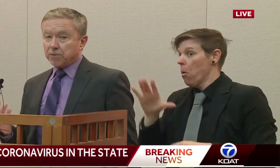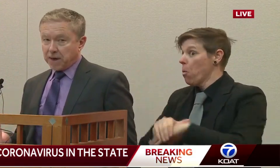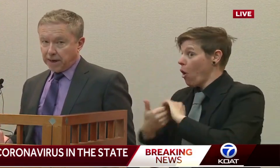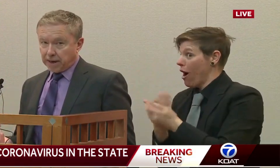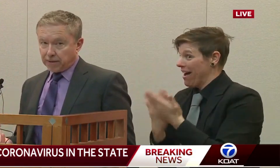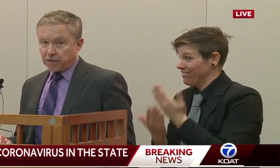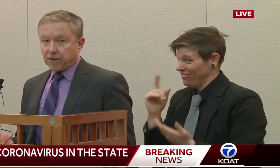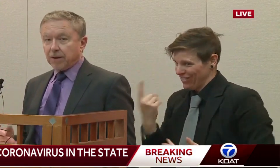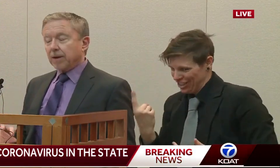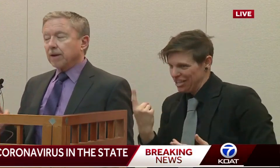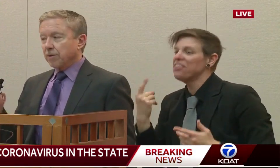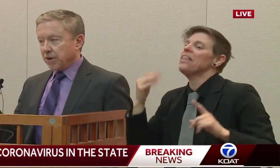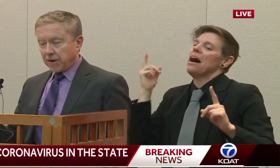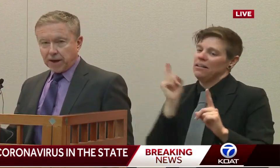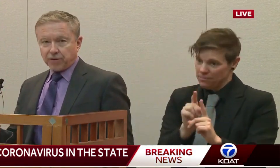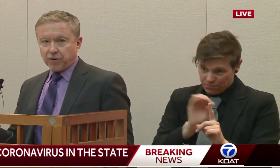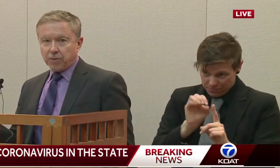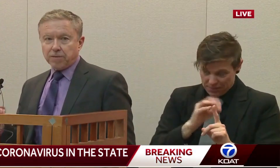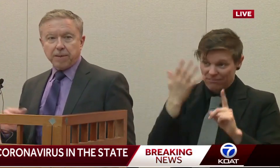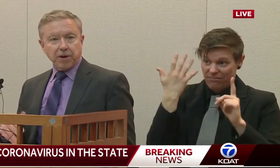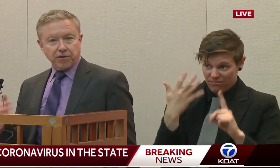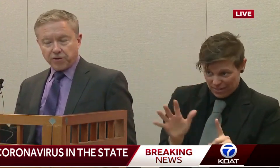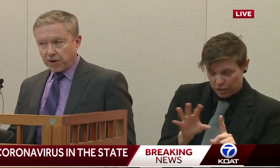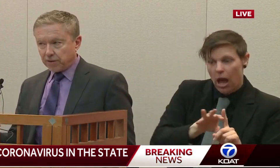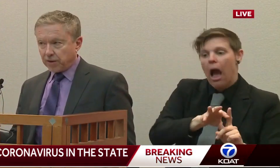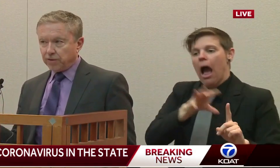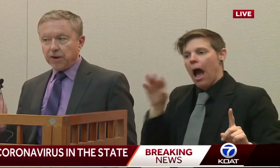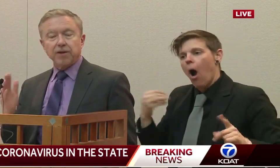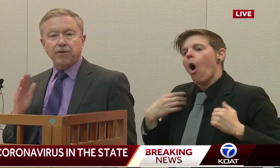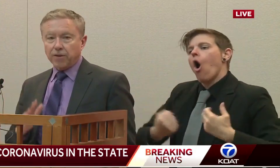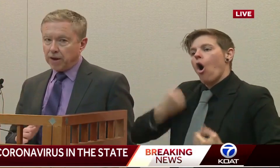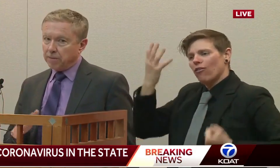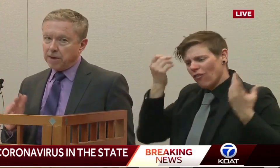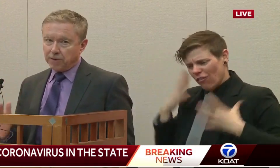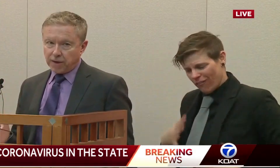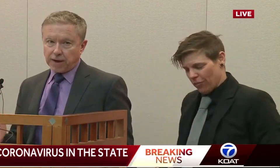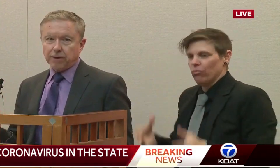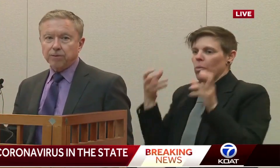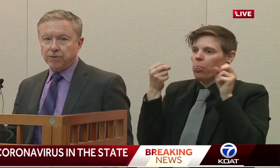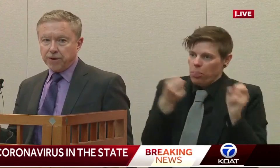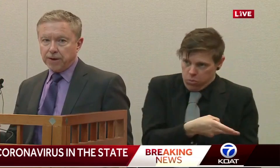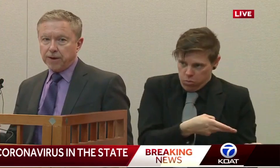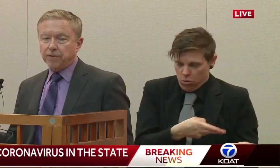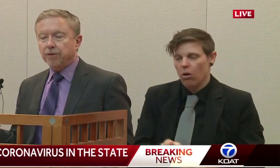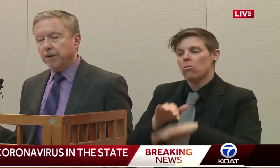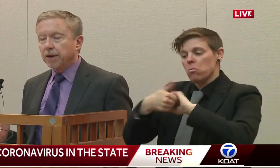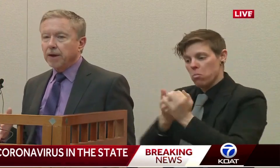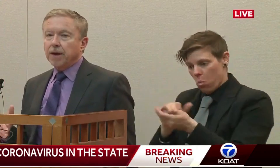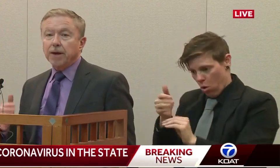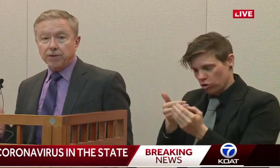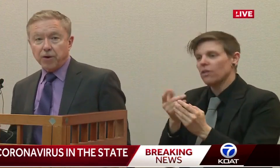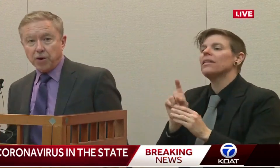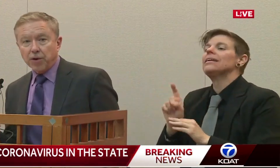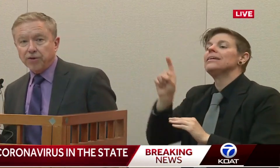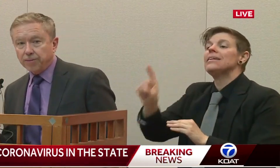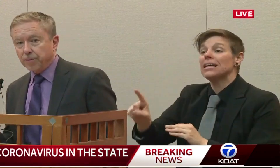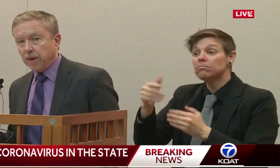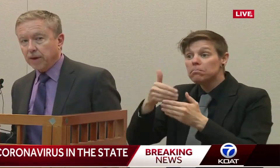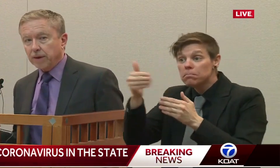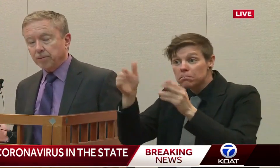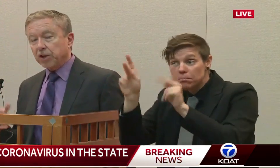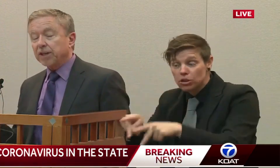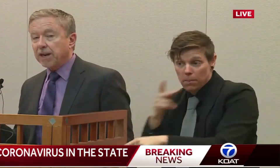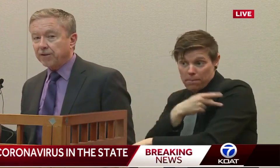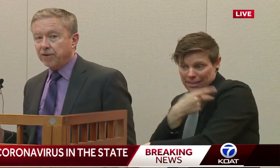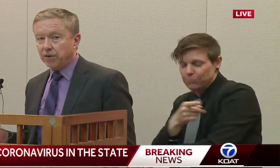wash my hands, go into the next room. If that patient's in isolation, same exact routine. And so it's very rigid.